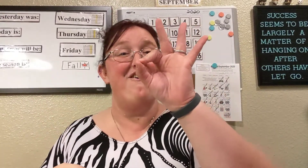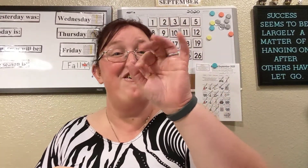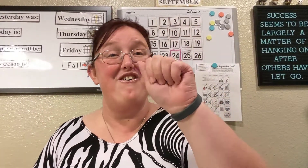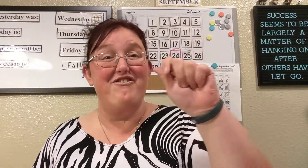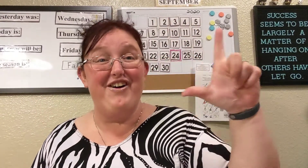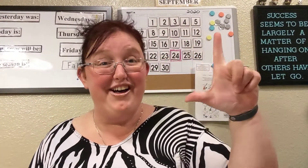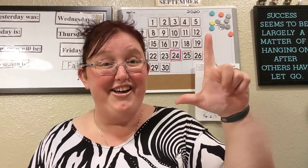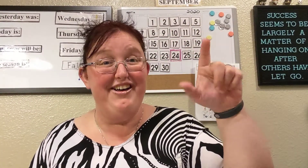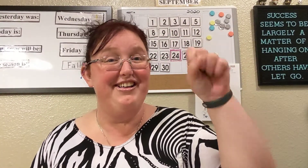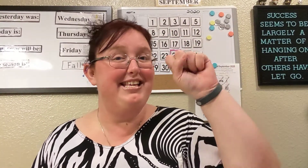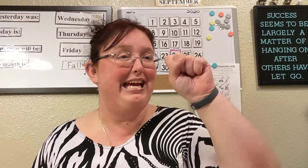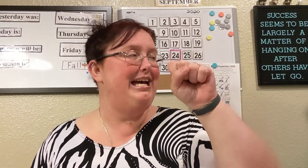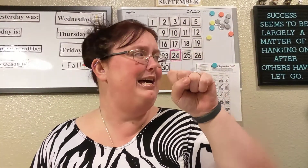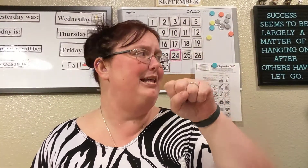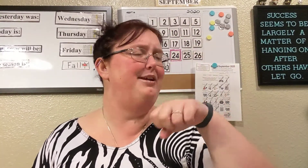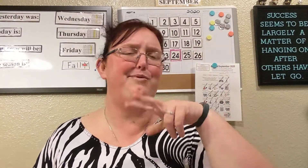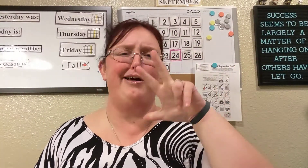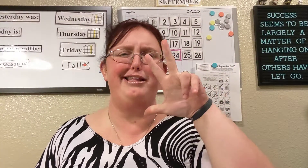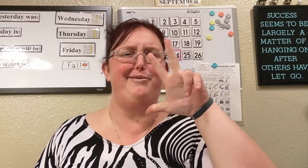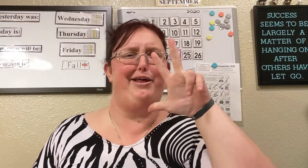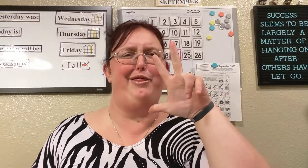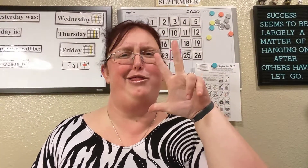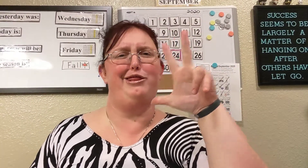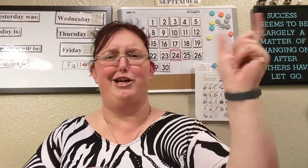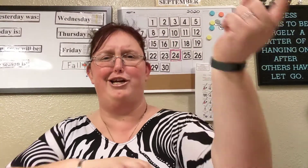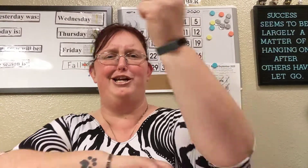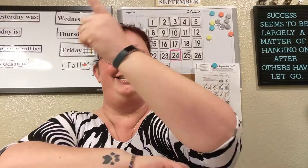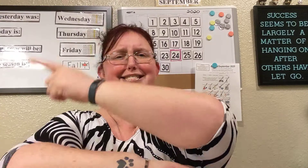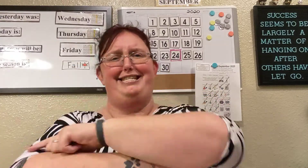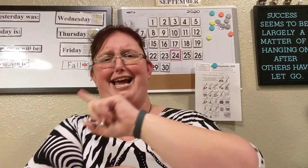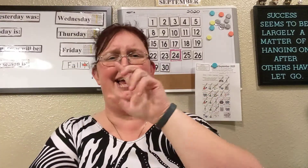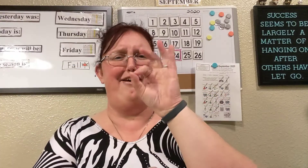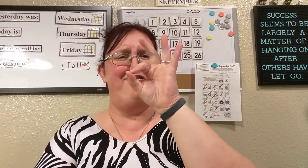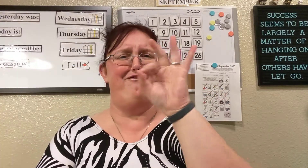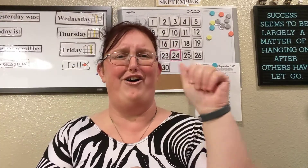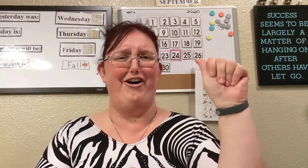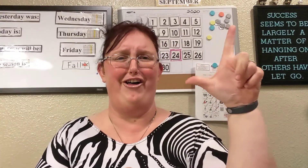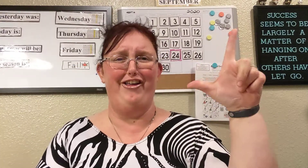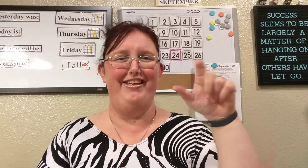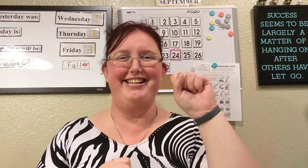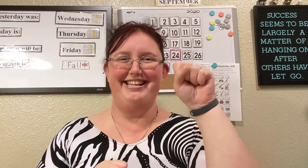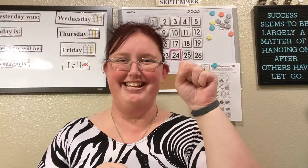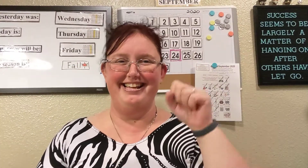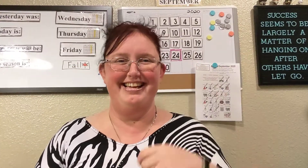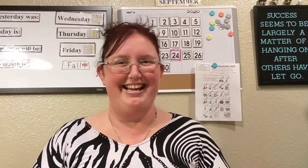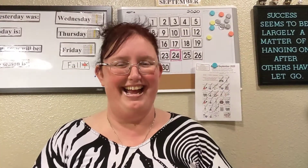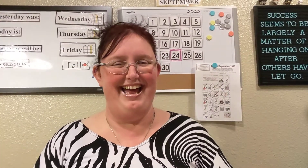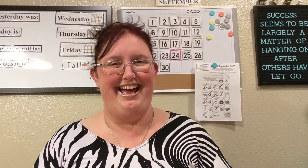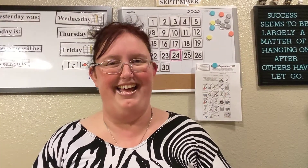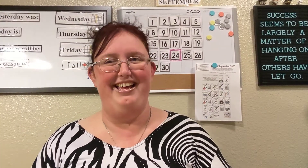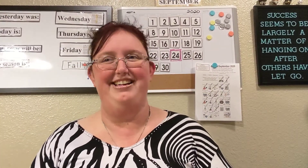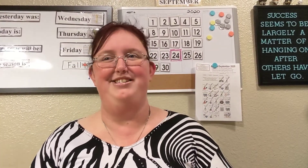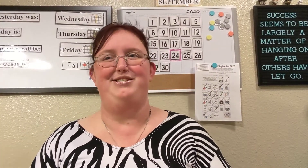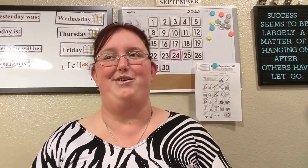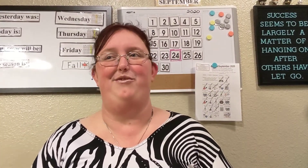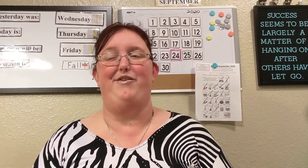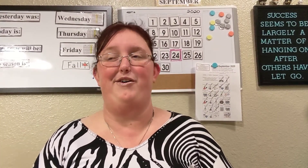fall yeah I think we're all like what the third day of fall yeah so fall